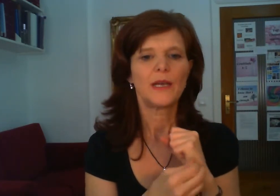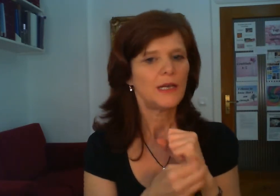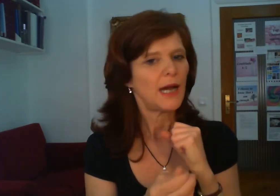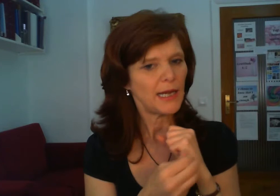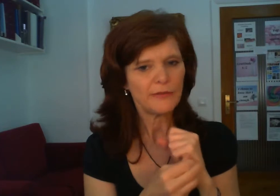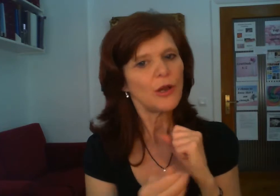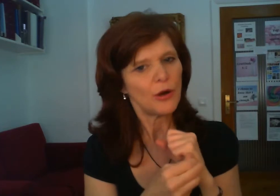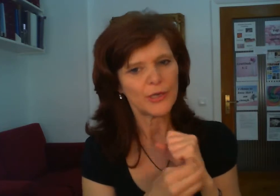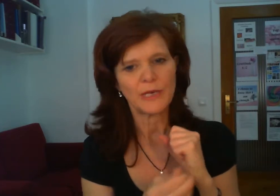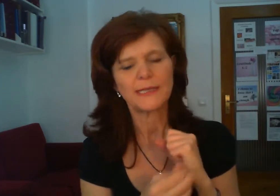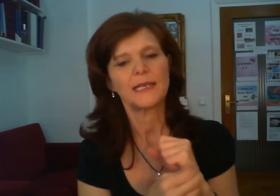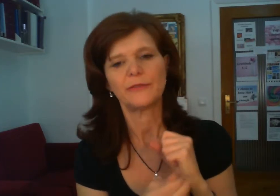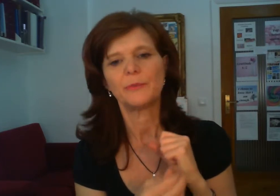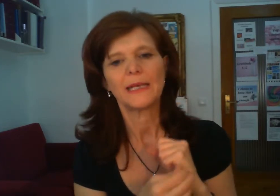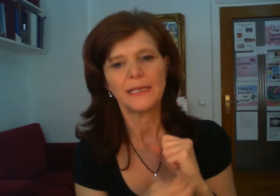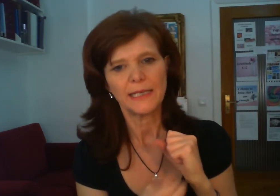i love and honor myself completely